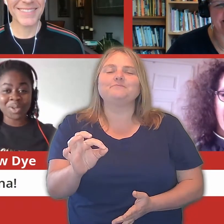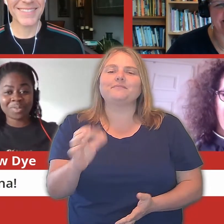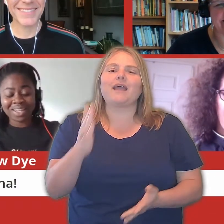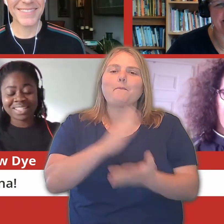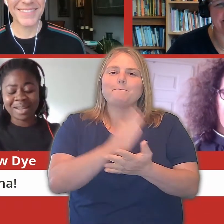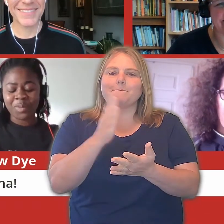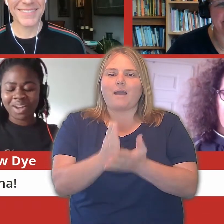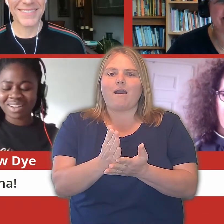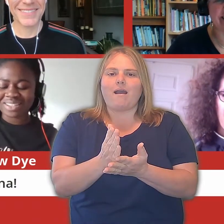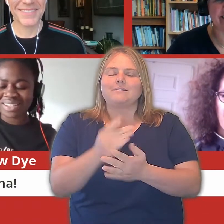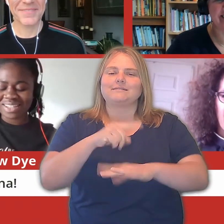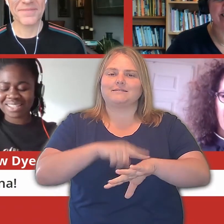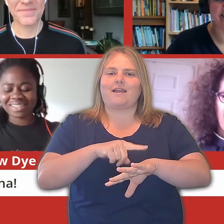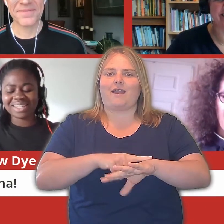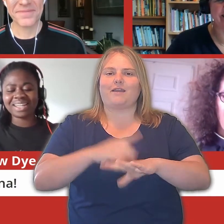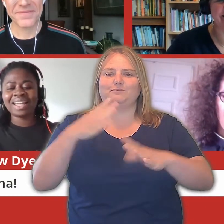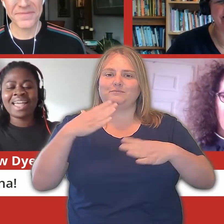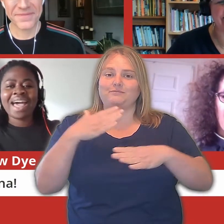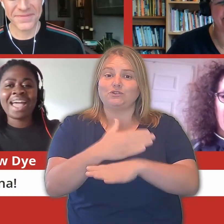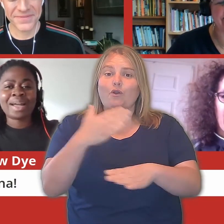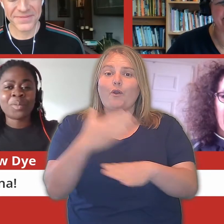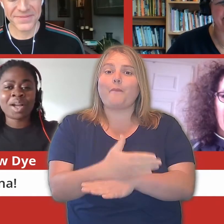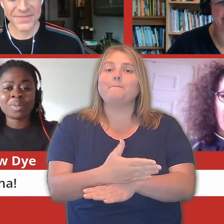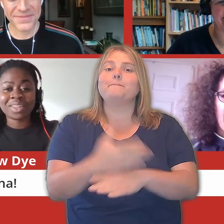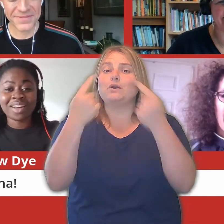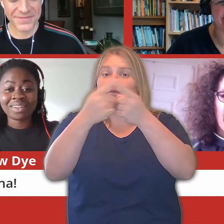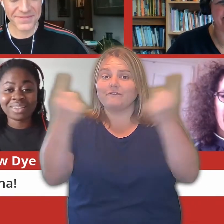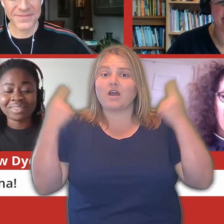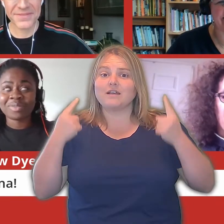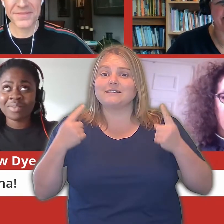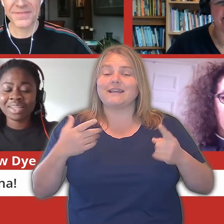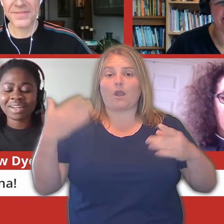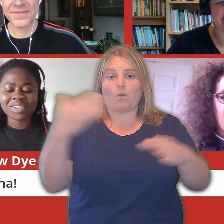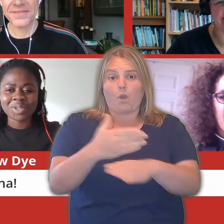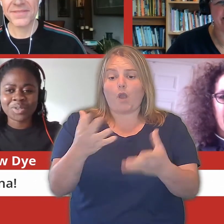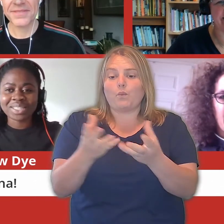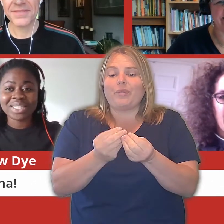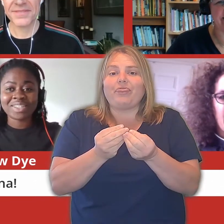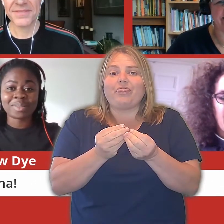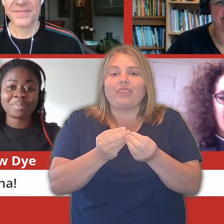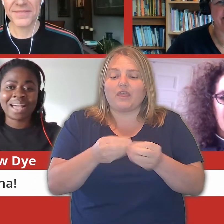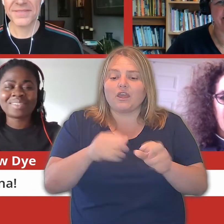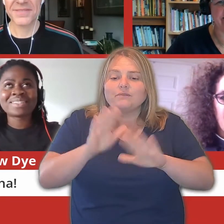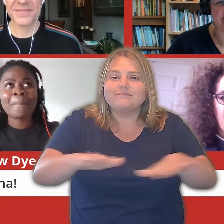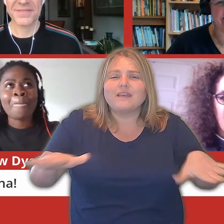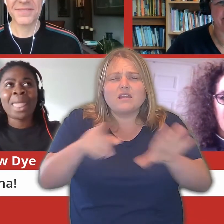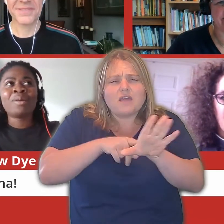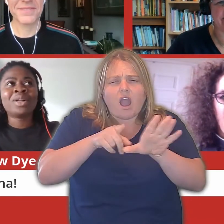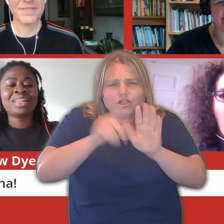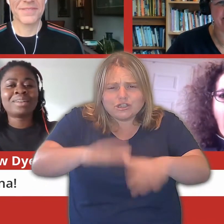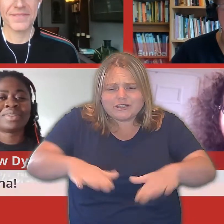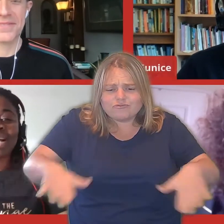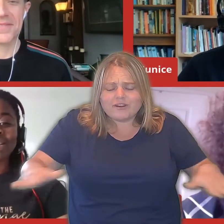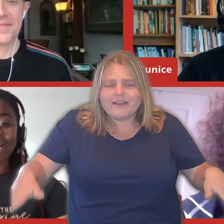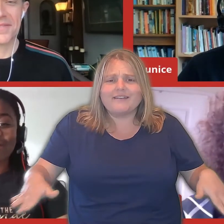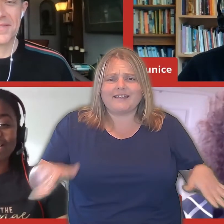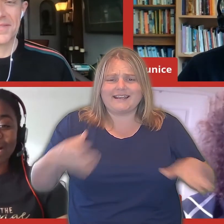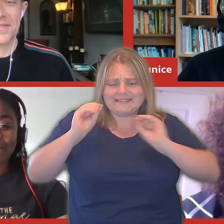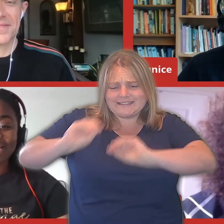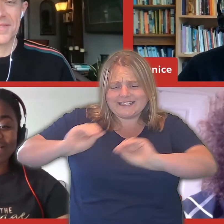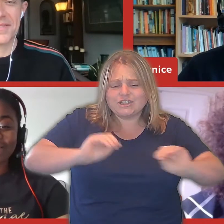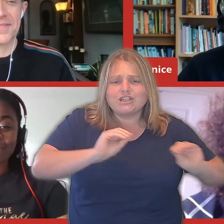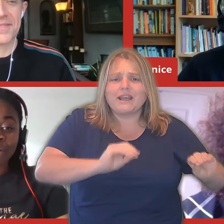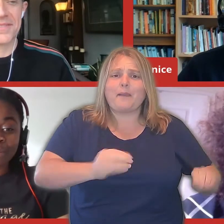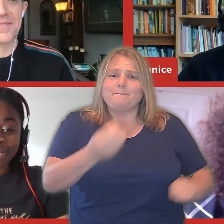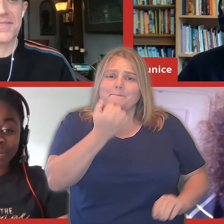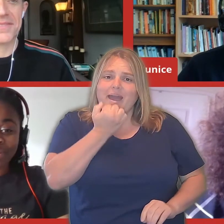part-time job at university and I'm working at a study center. And I'm working with young, very young children, teaching them maths. And one thing I've realized is every